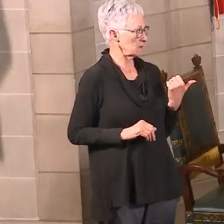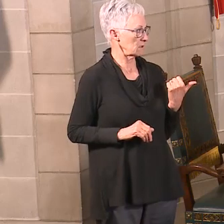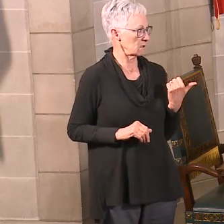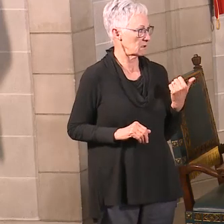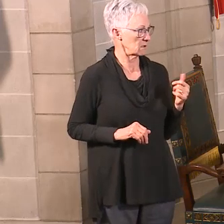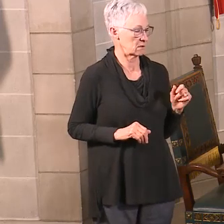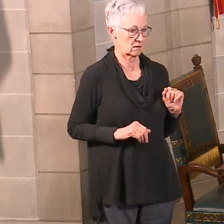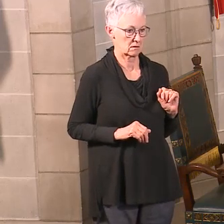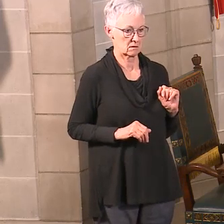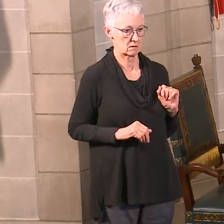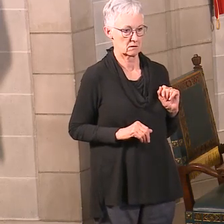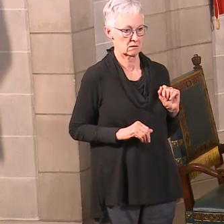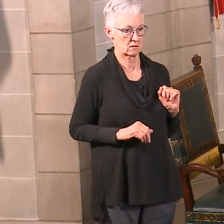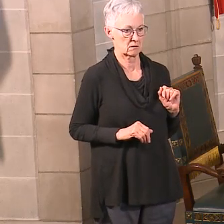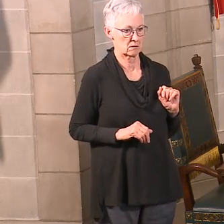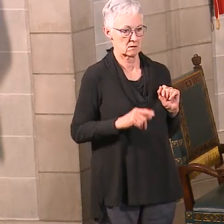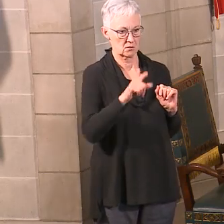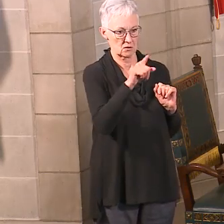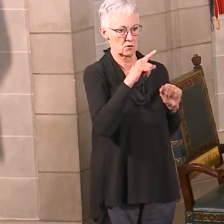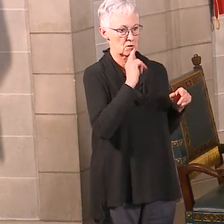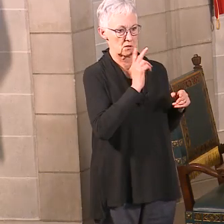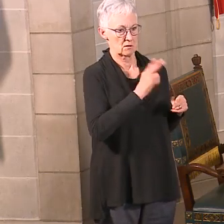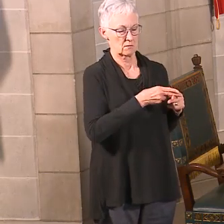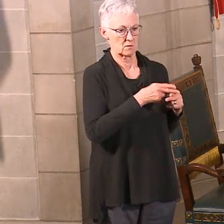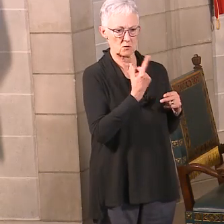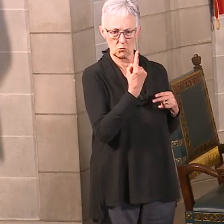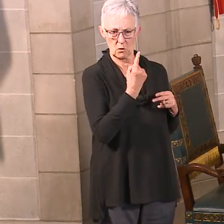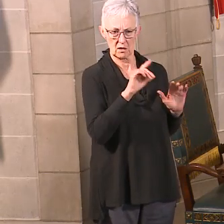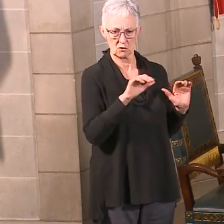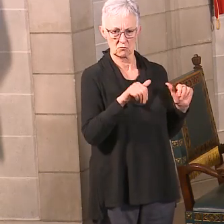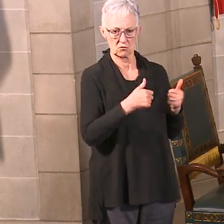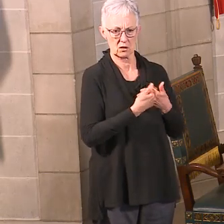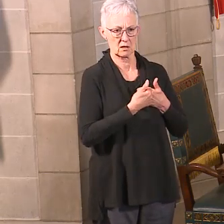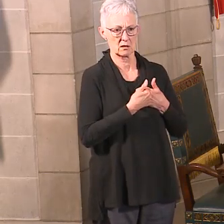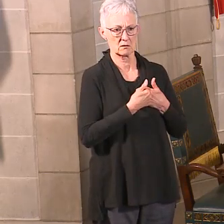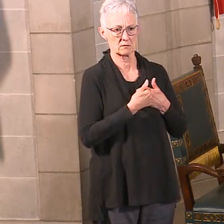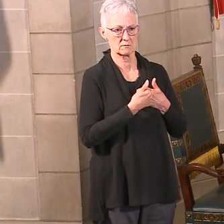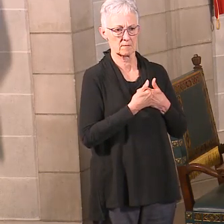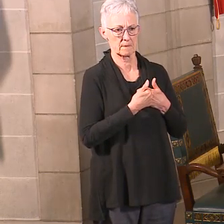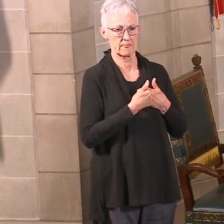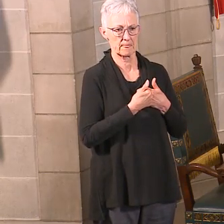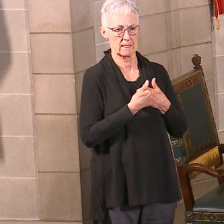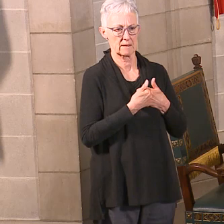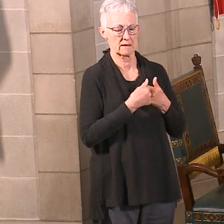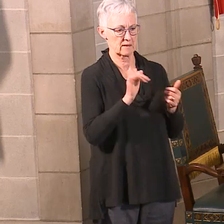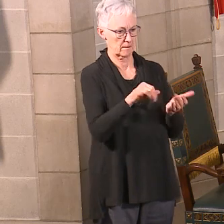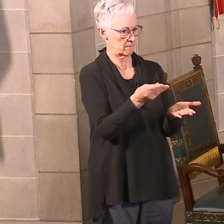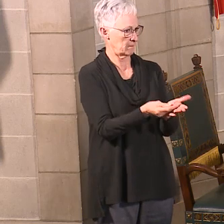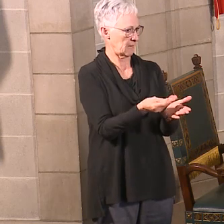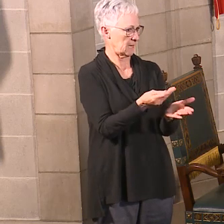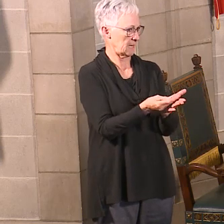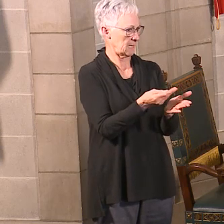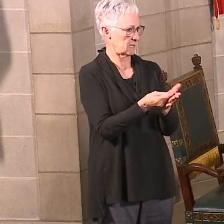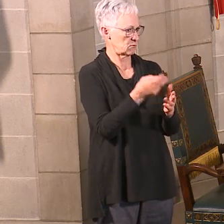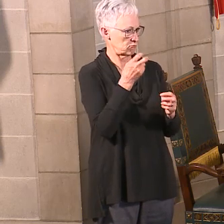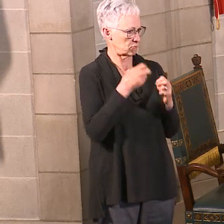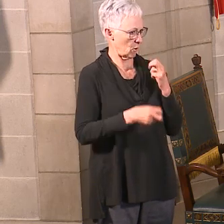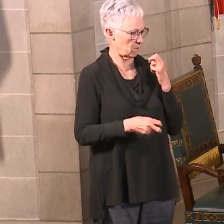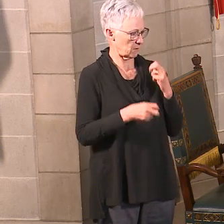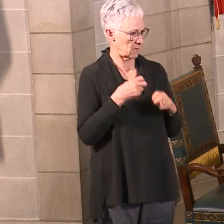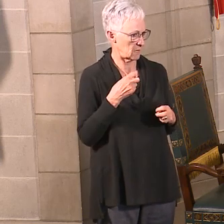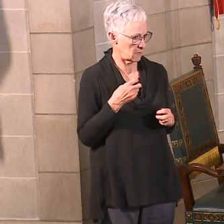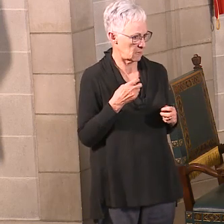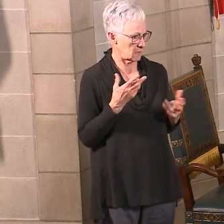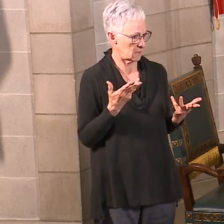challenges, you mentioned that there's revenue is an issue, and is that because